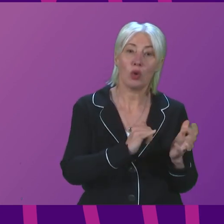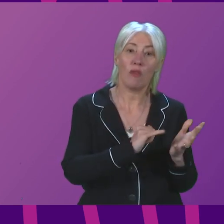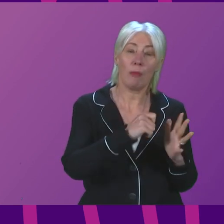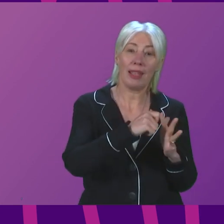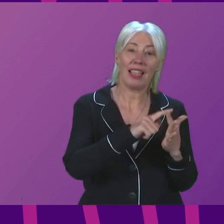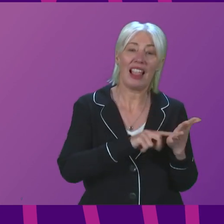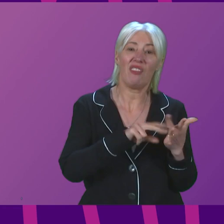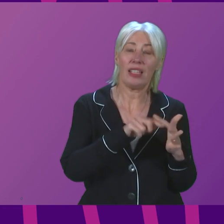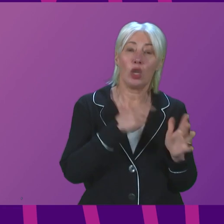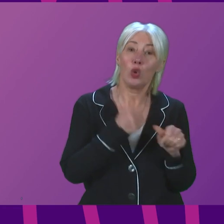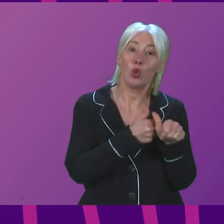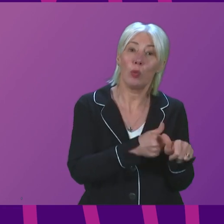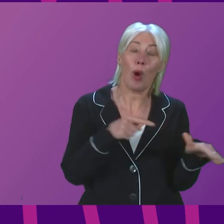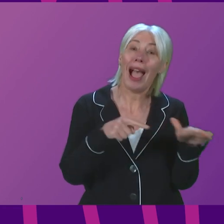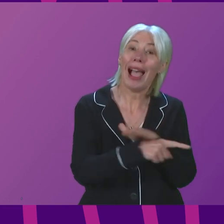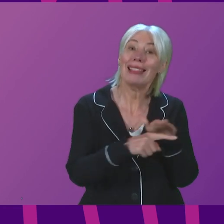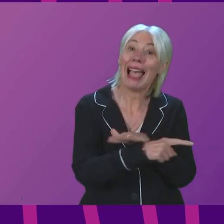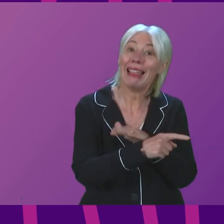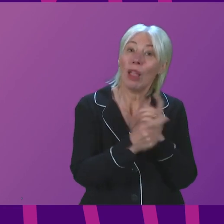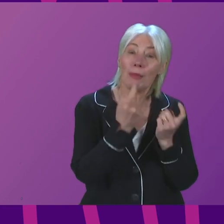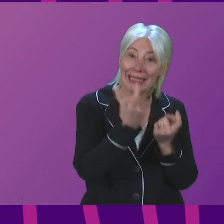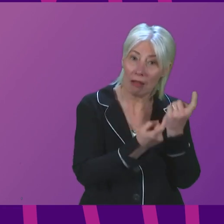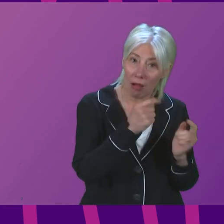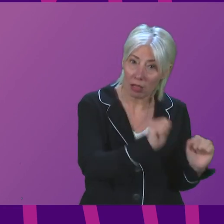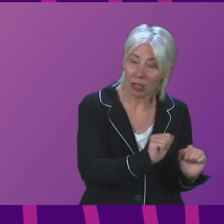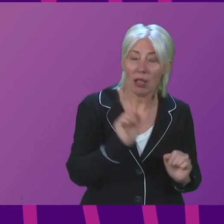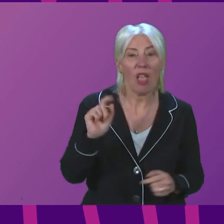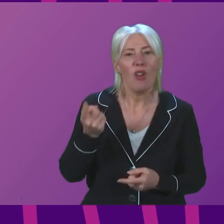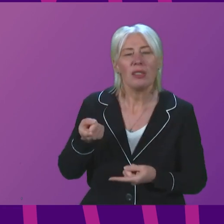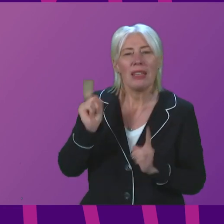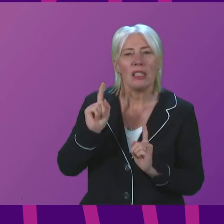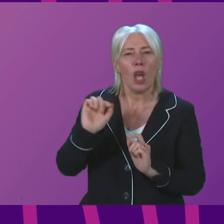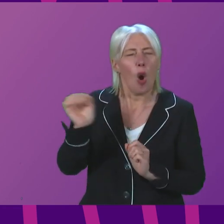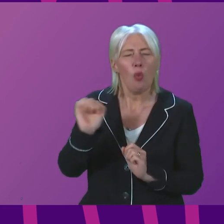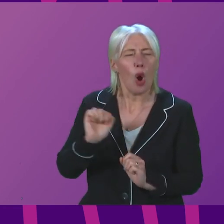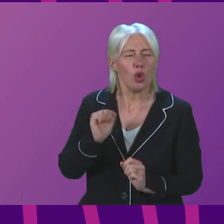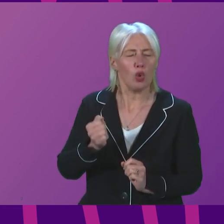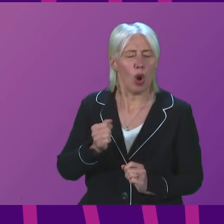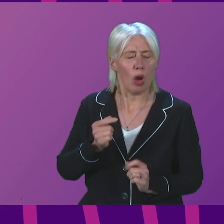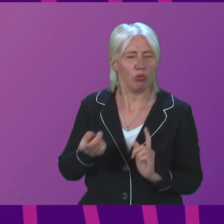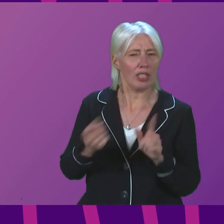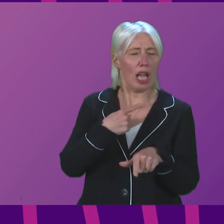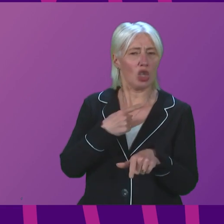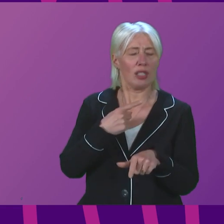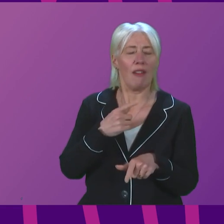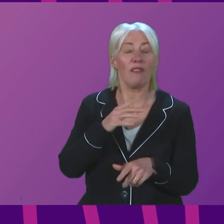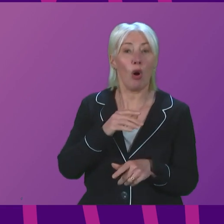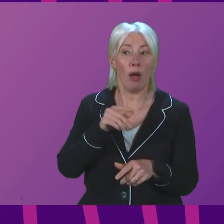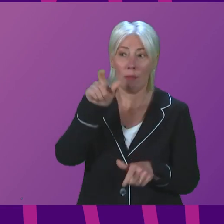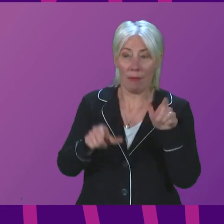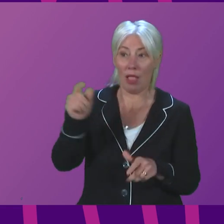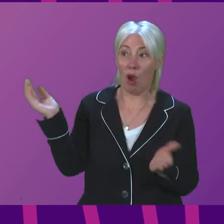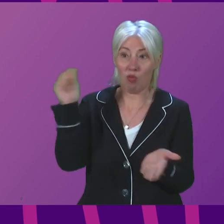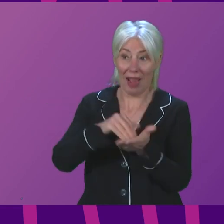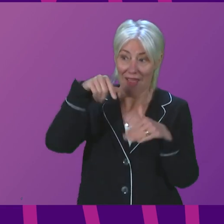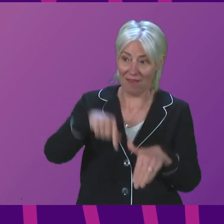seekers. Could I ask the First Minister what her reaction is to send asylum seekers arriving in the UK to a